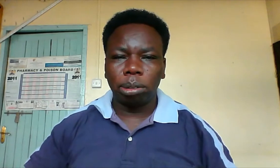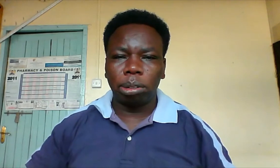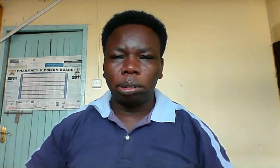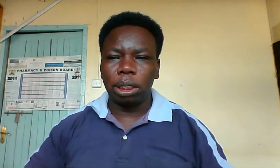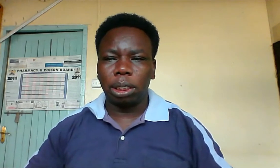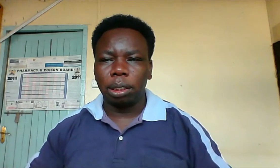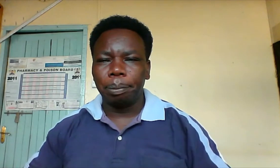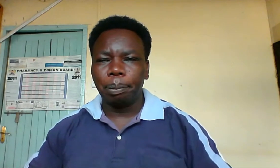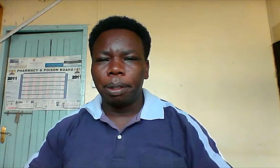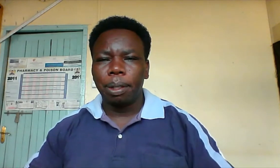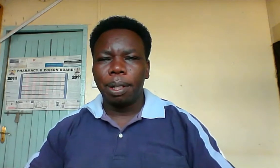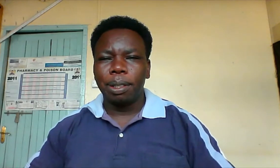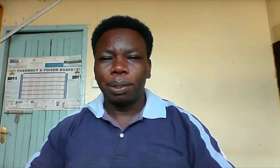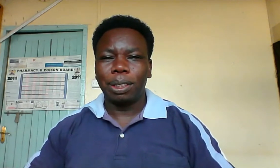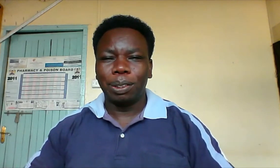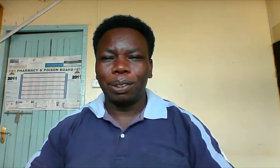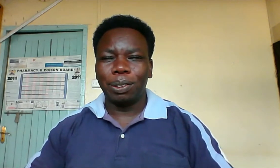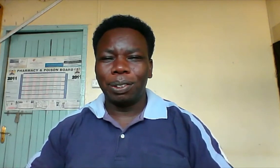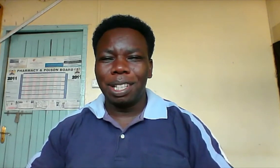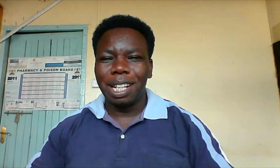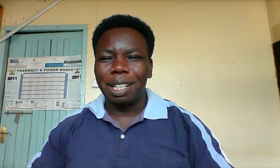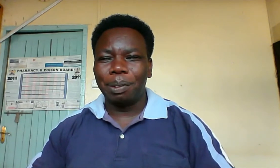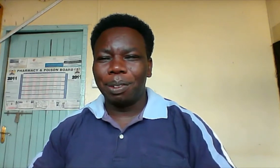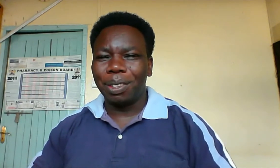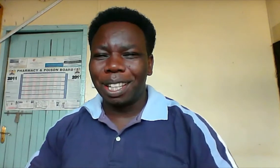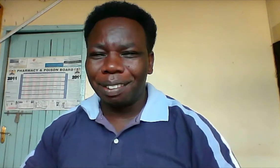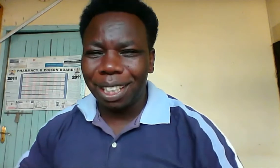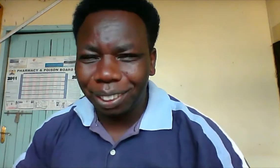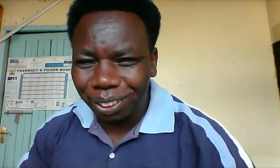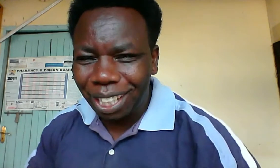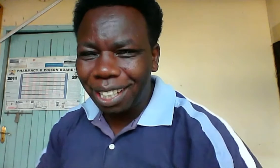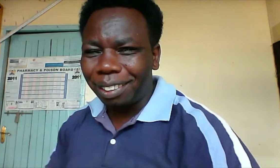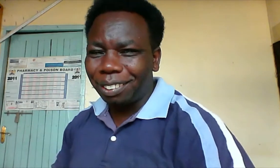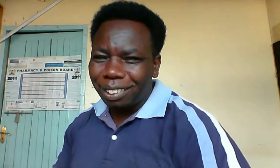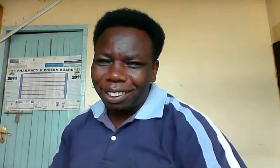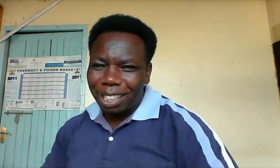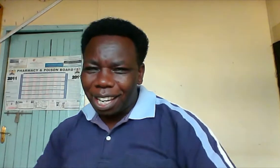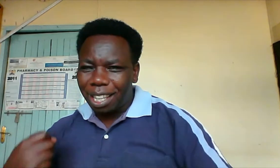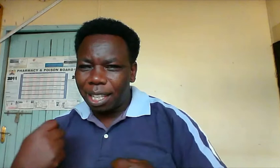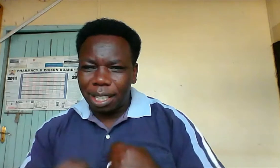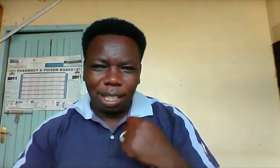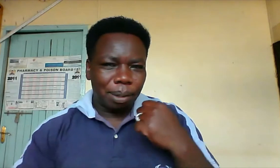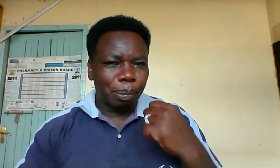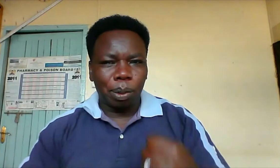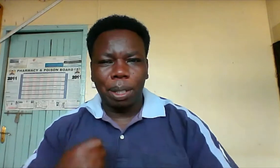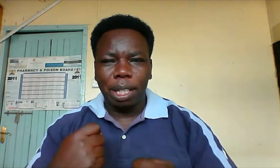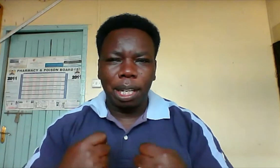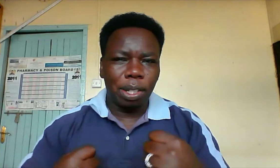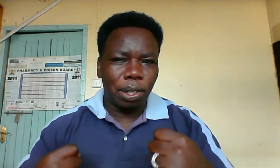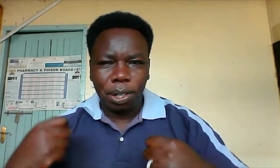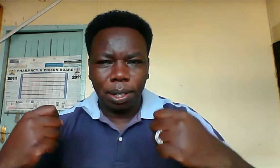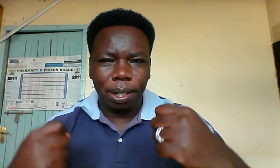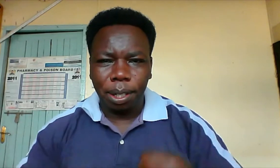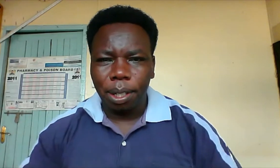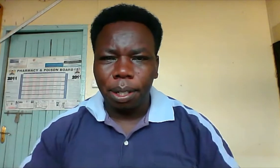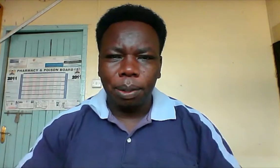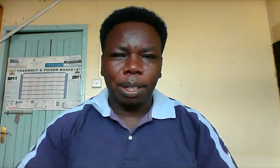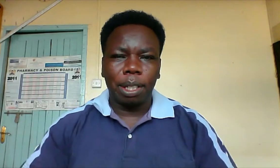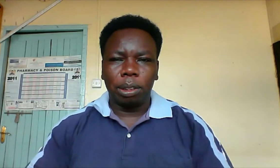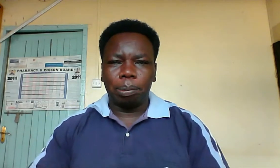do it so it's good to learn together with us today and then we enjoy doing the lord's